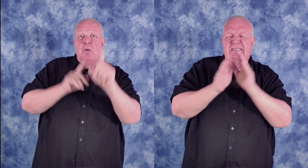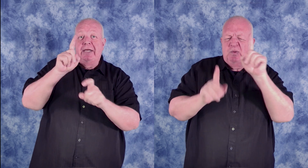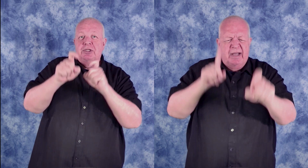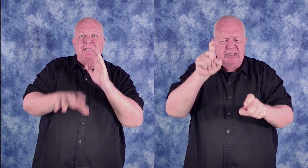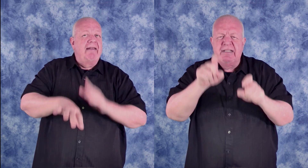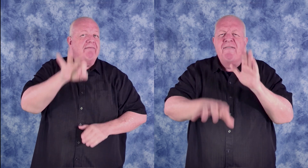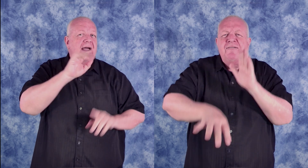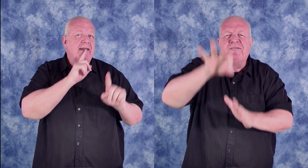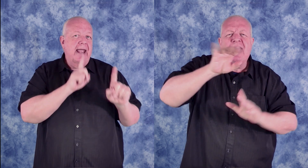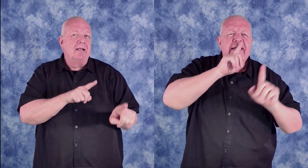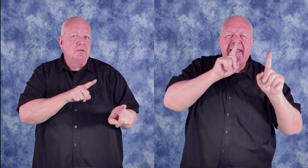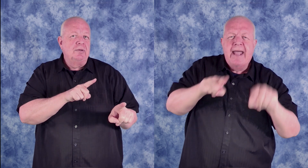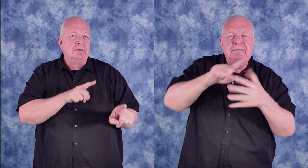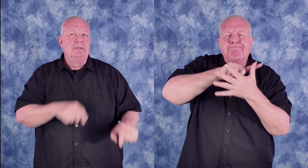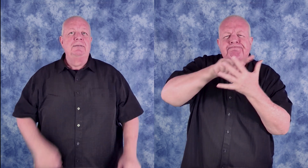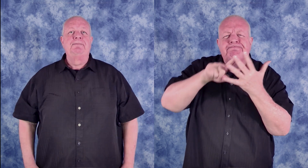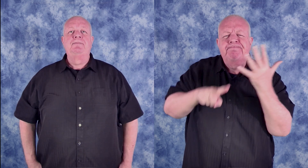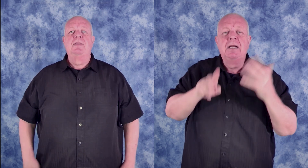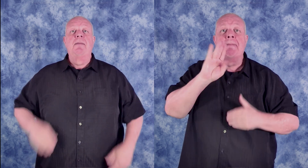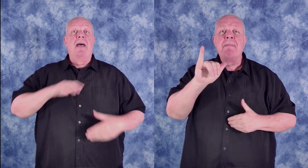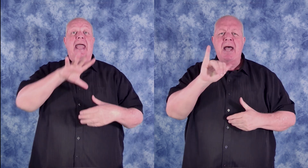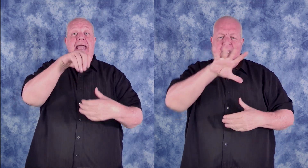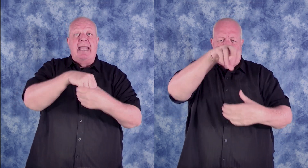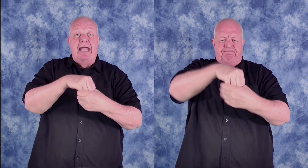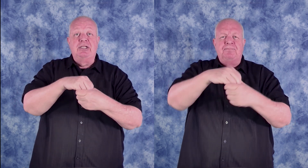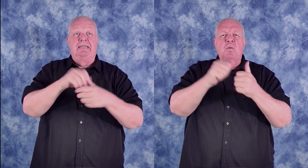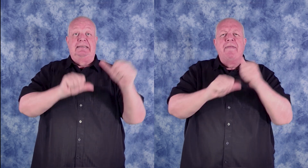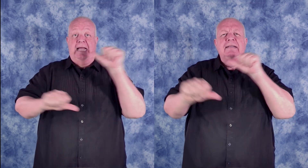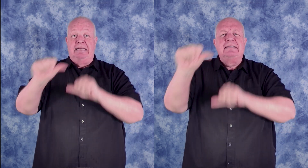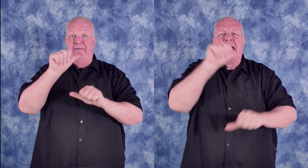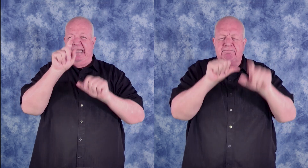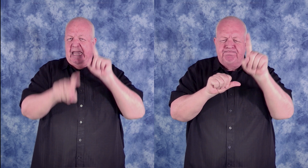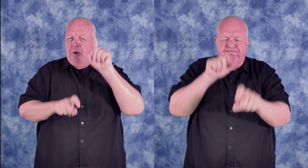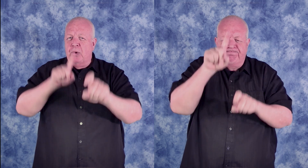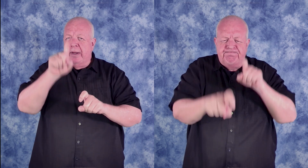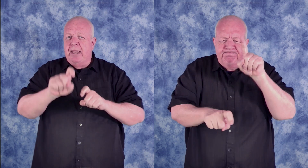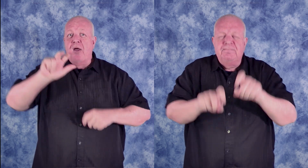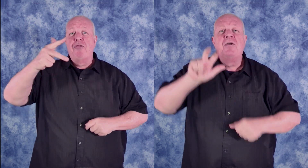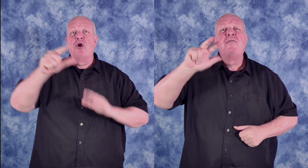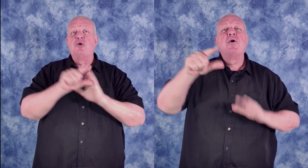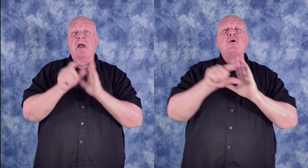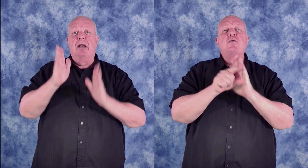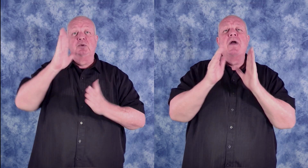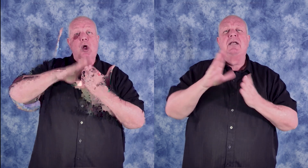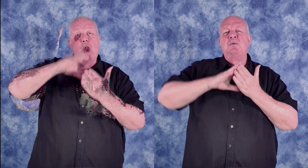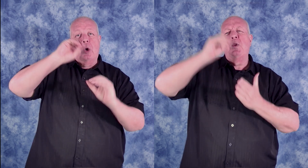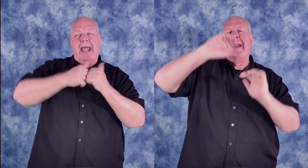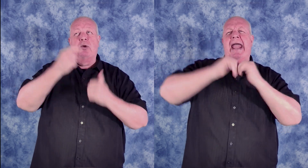ask questions and find answers. By engaging in scientific inquiry, third graders will learn